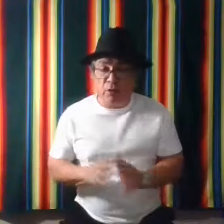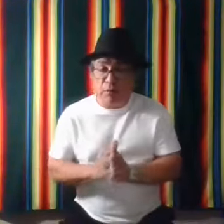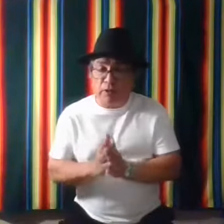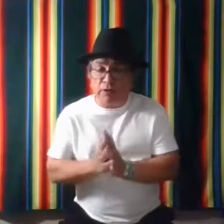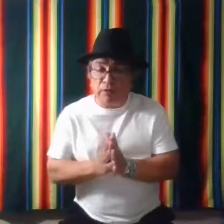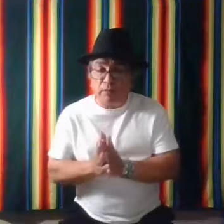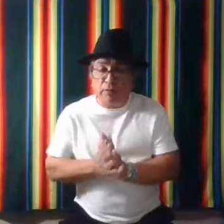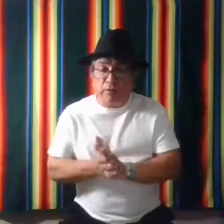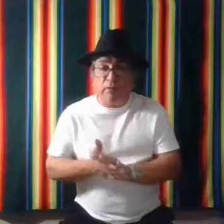I might just.